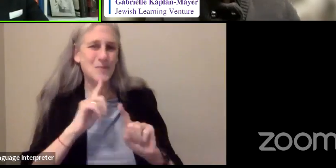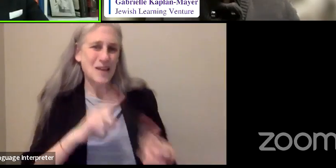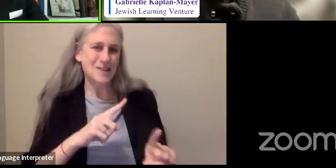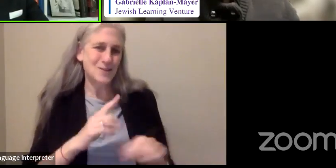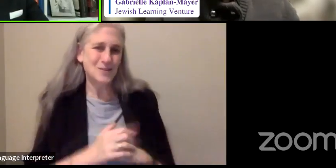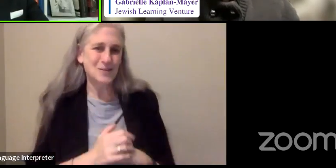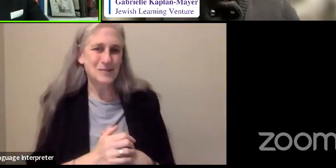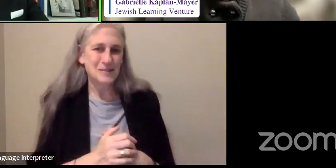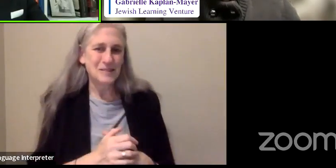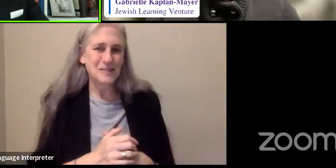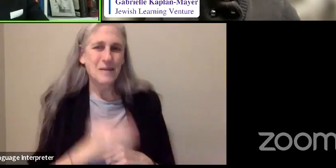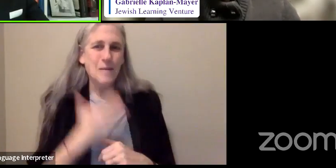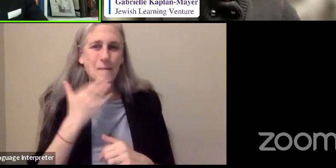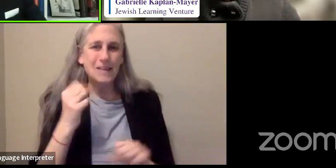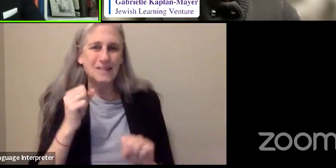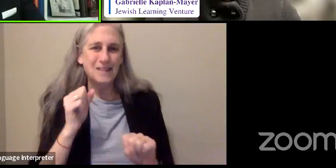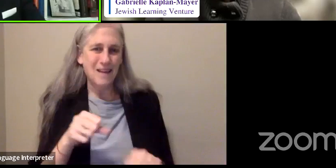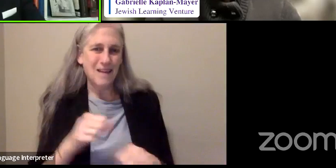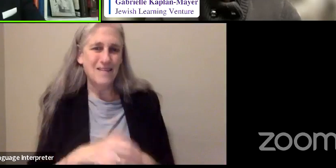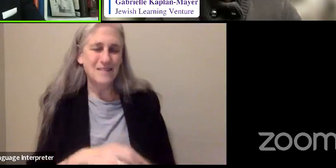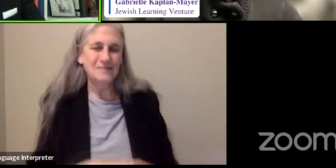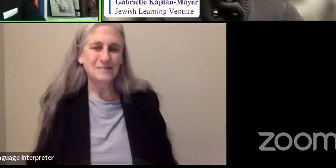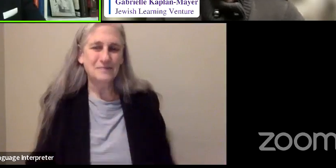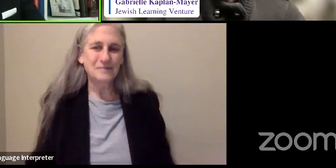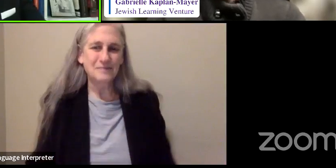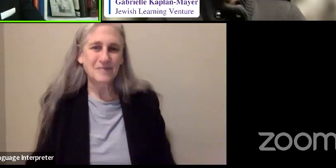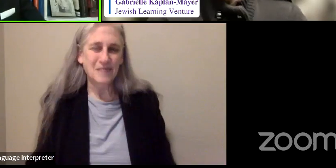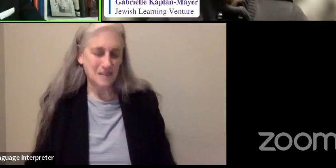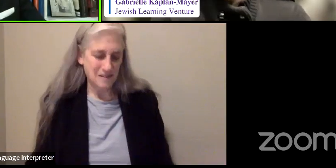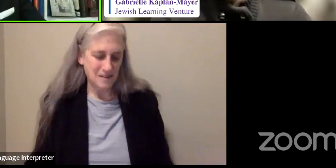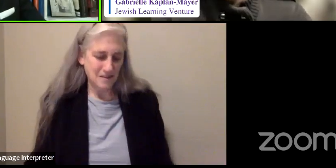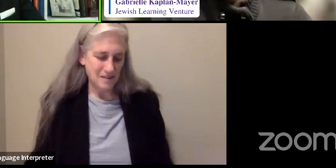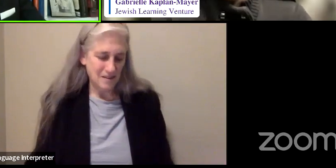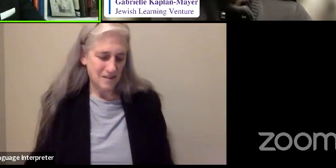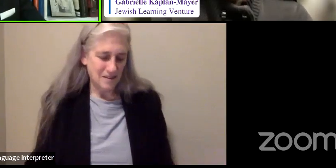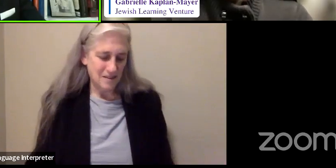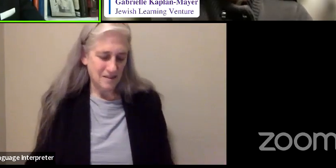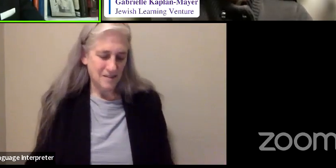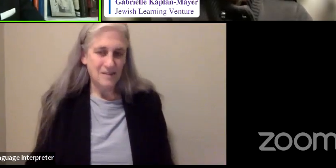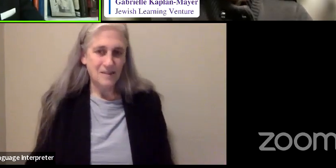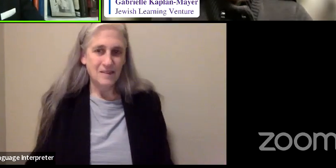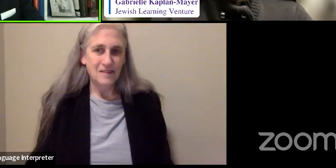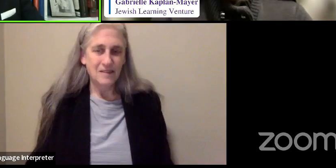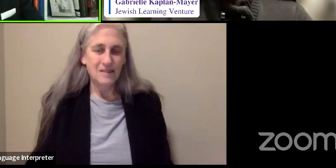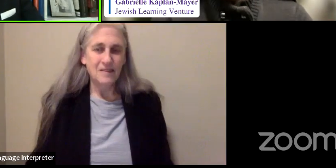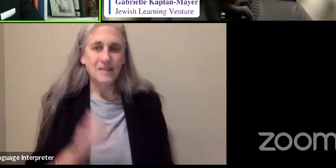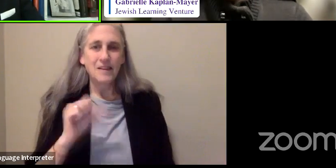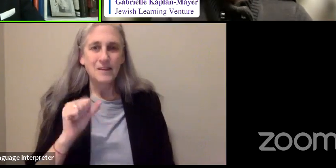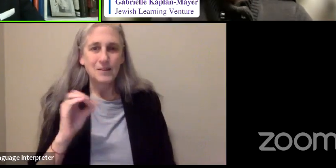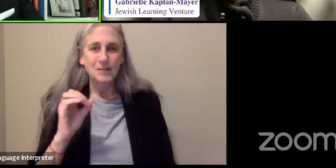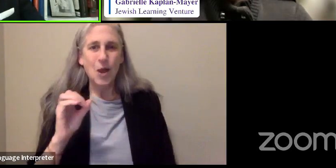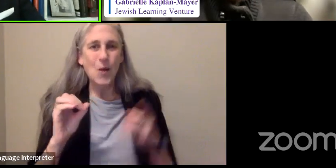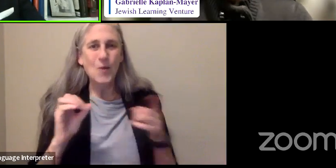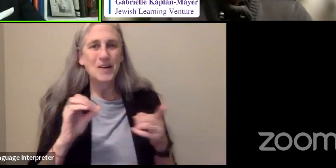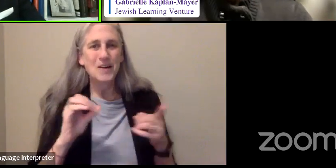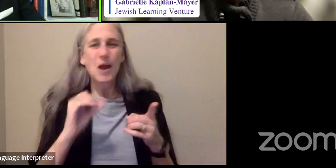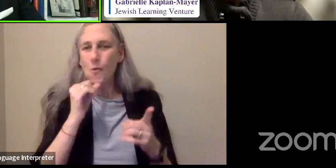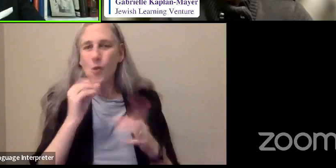so that we can let the people participating in this get some rest.